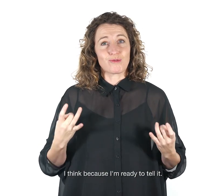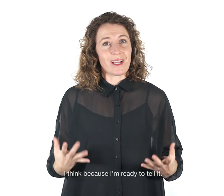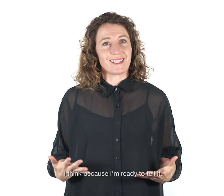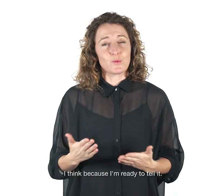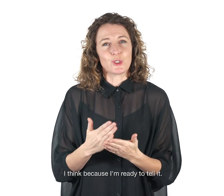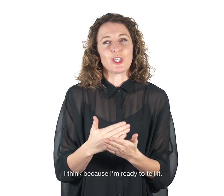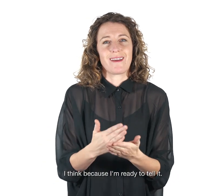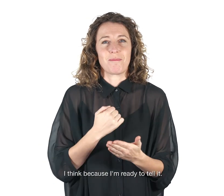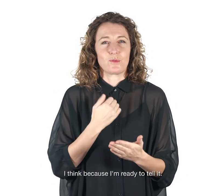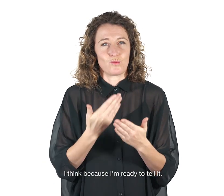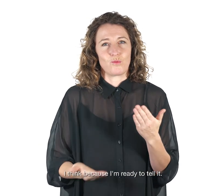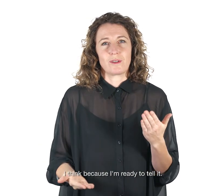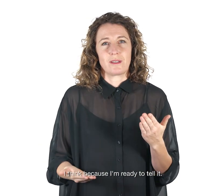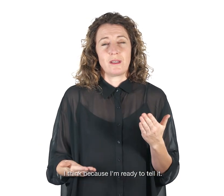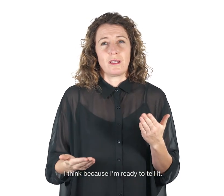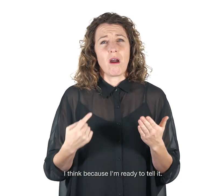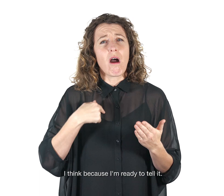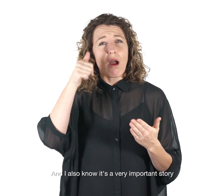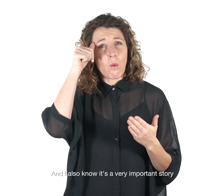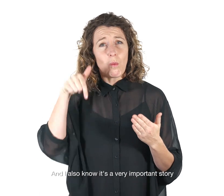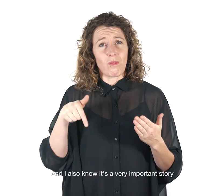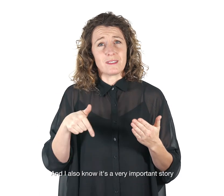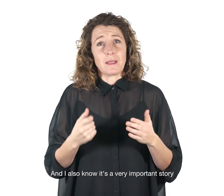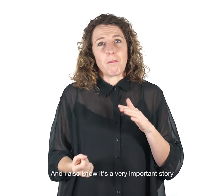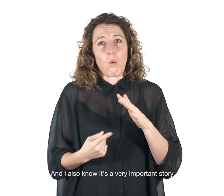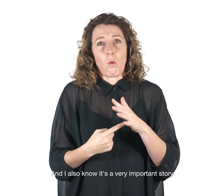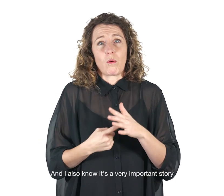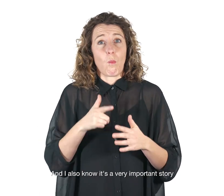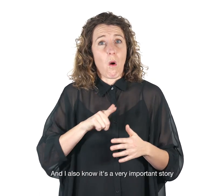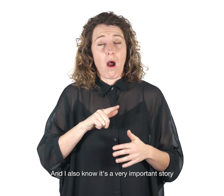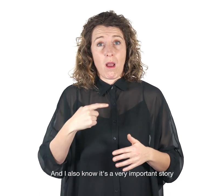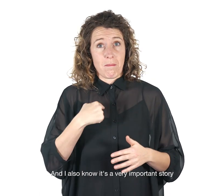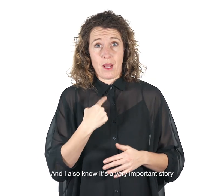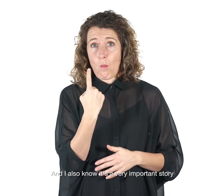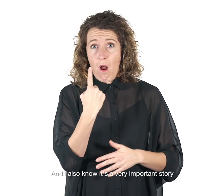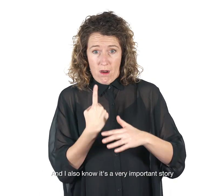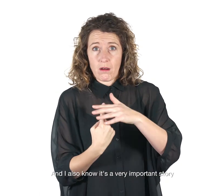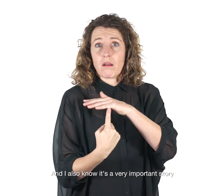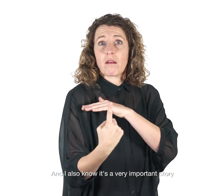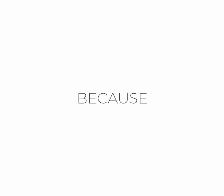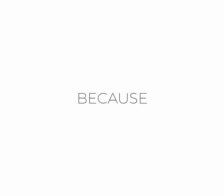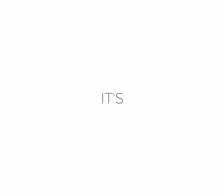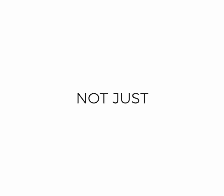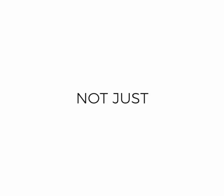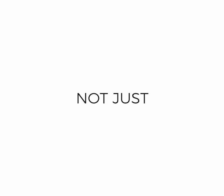it's a very important story because it's not just